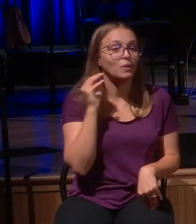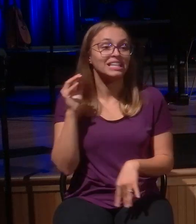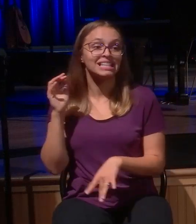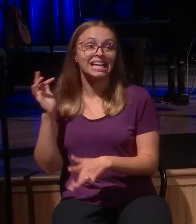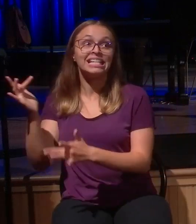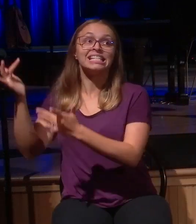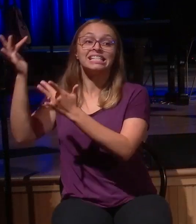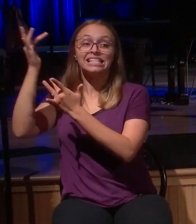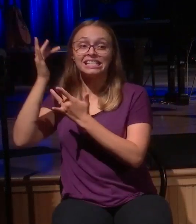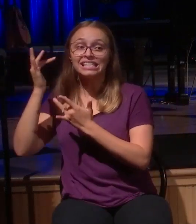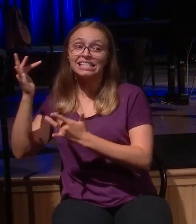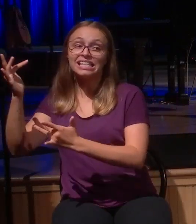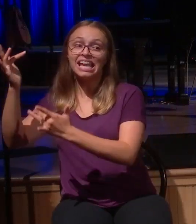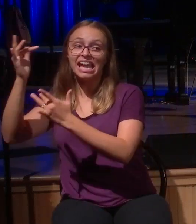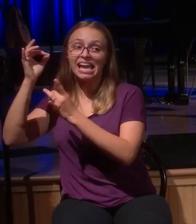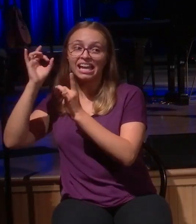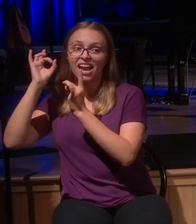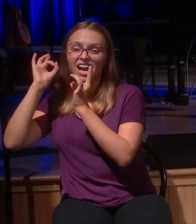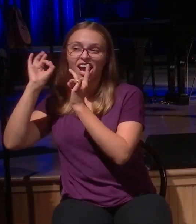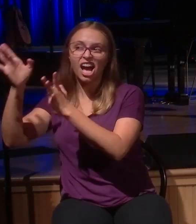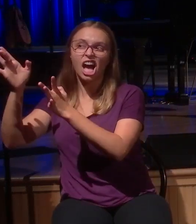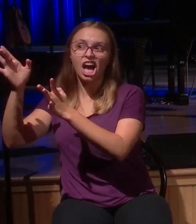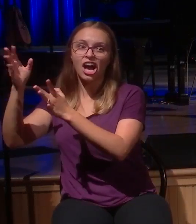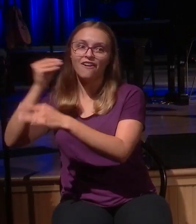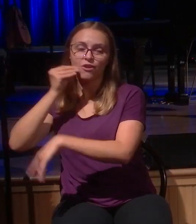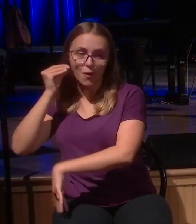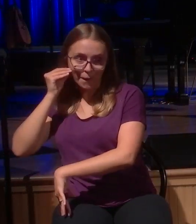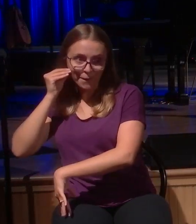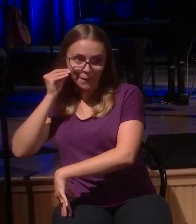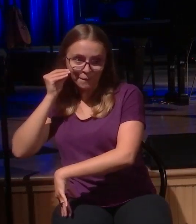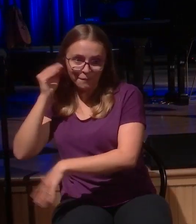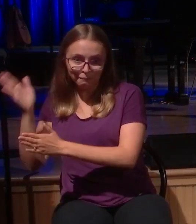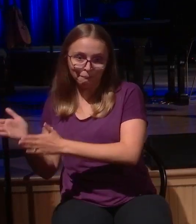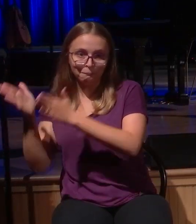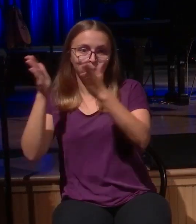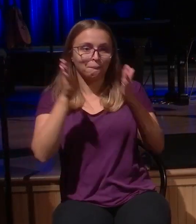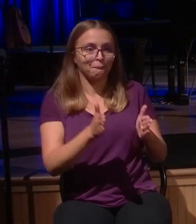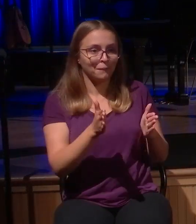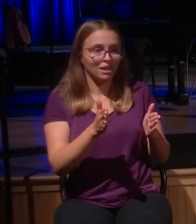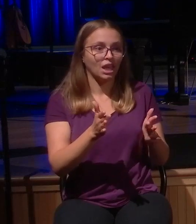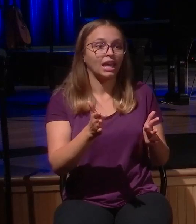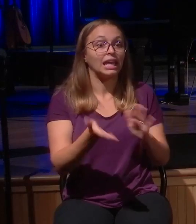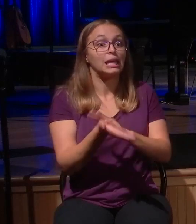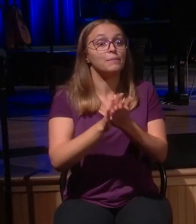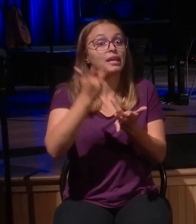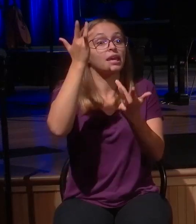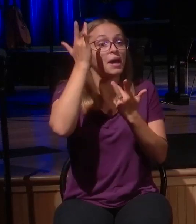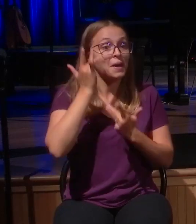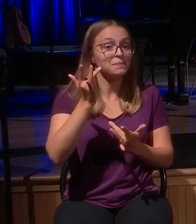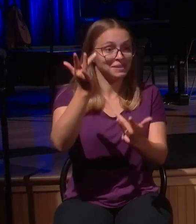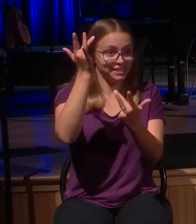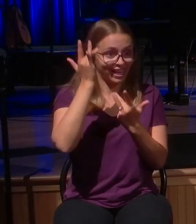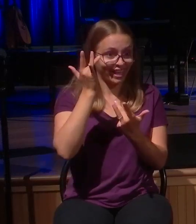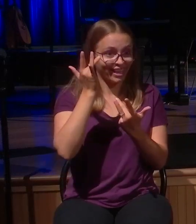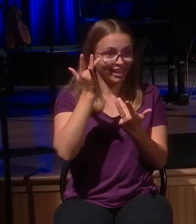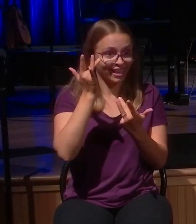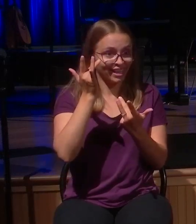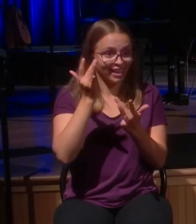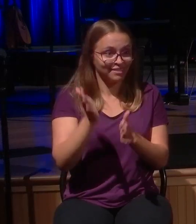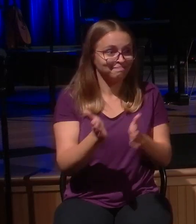returns home. Even right now, as we begin to cover this passage, New Hope, those of you who have prodigal children, prodigal grandchildren, where are they at in